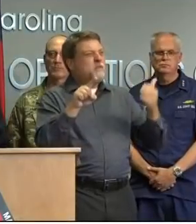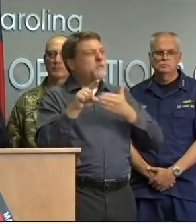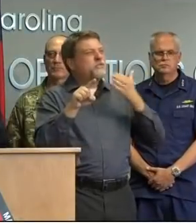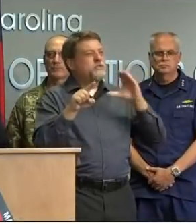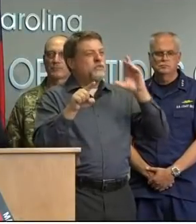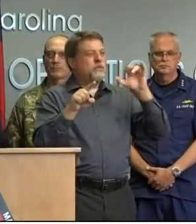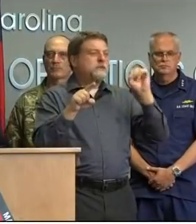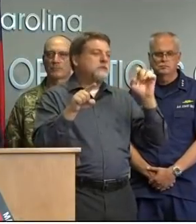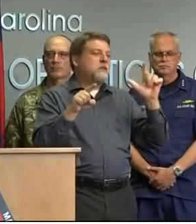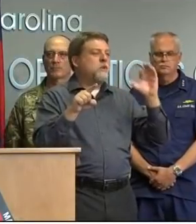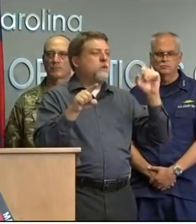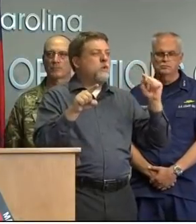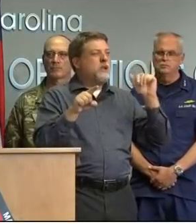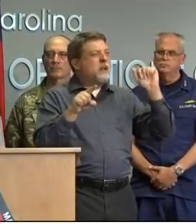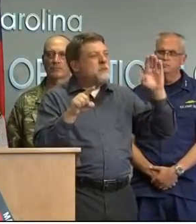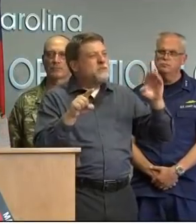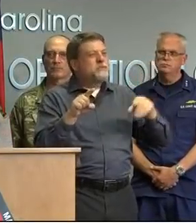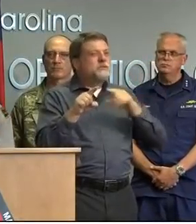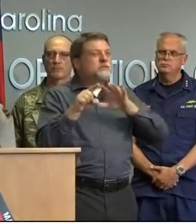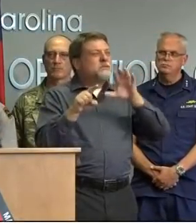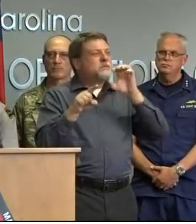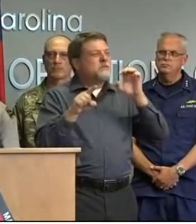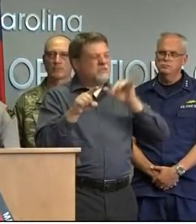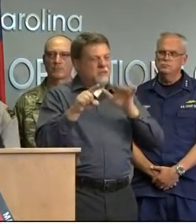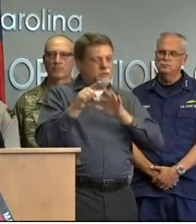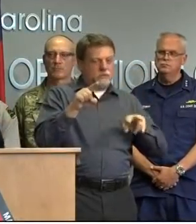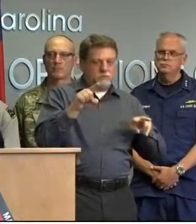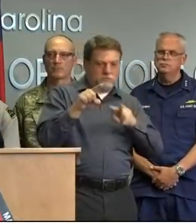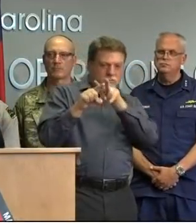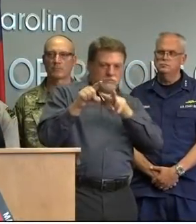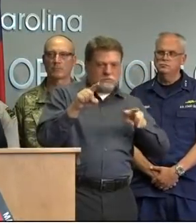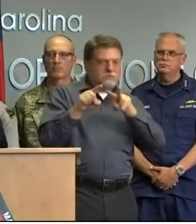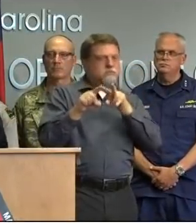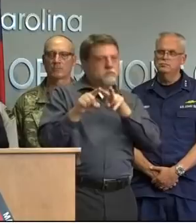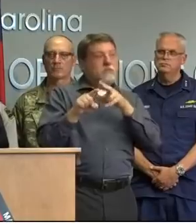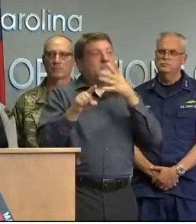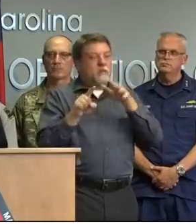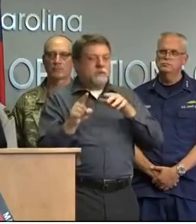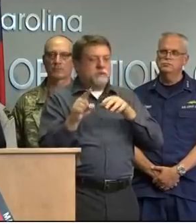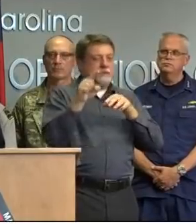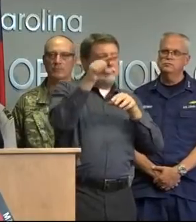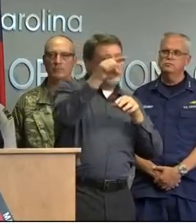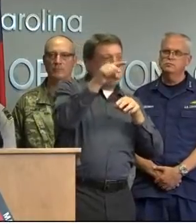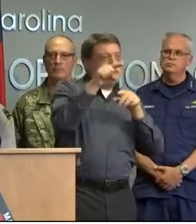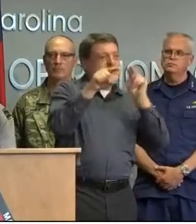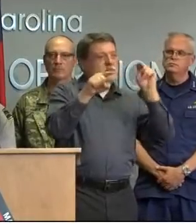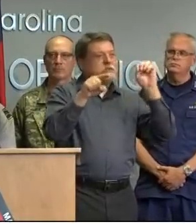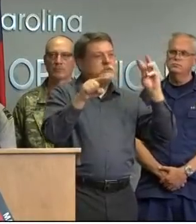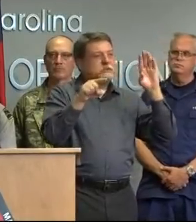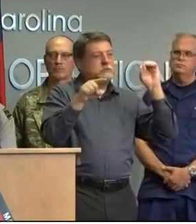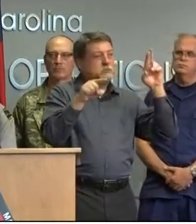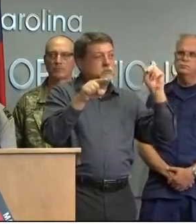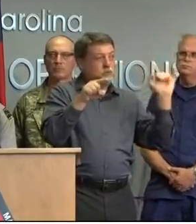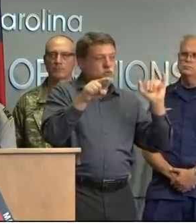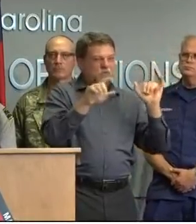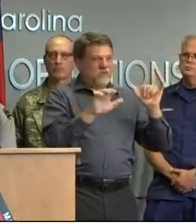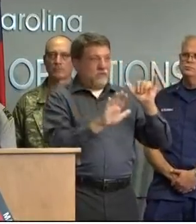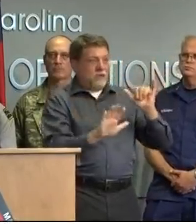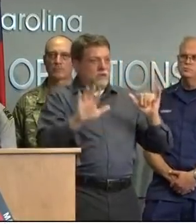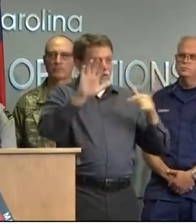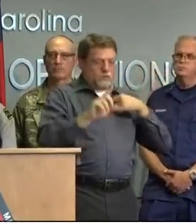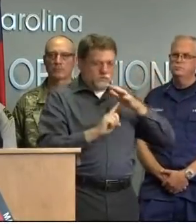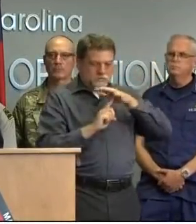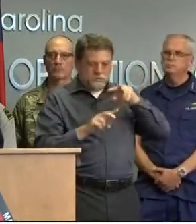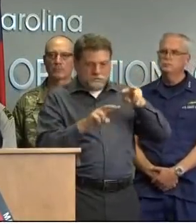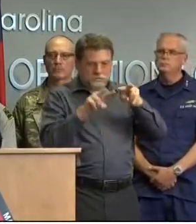we were able to see back up to the Neuse River toward Newburn and saw the devastating impacts